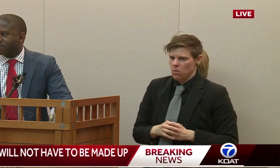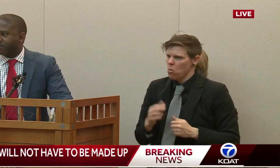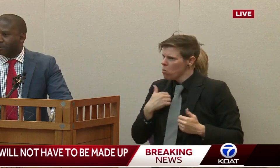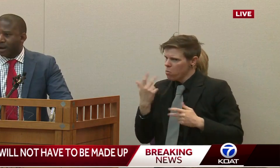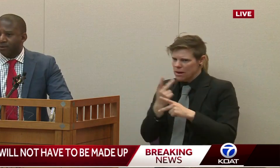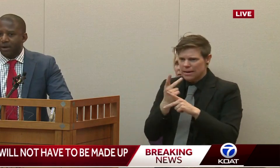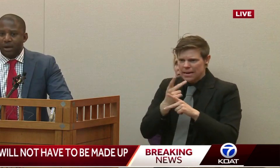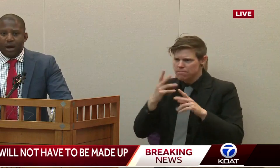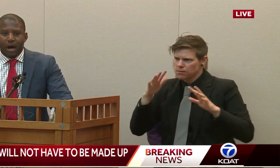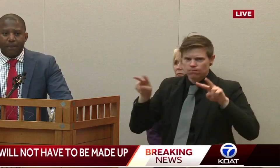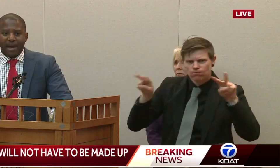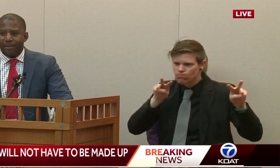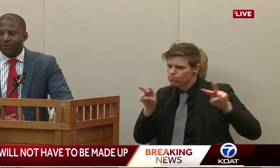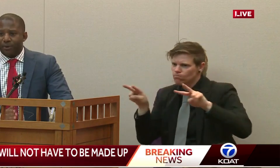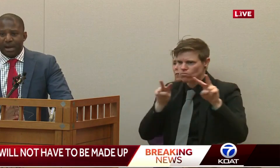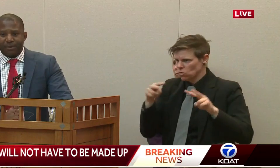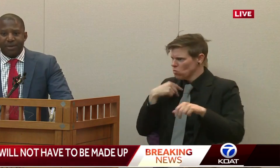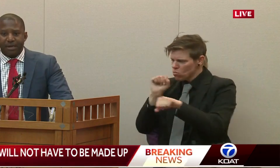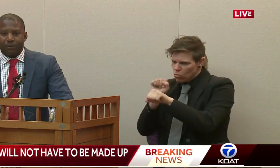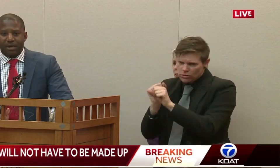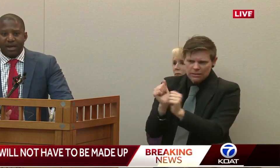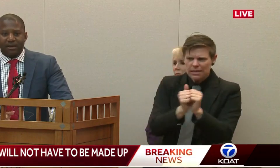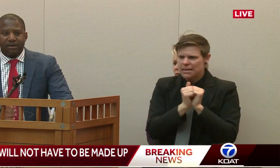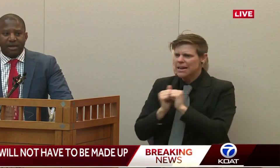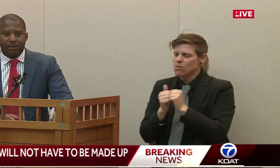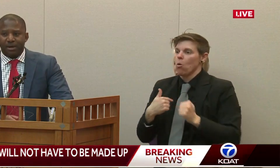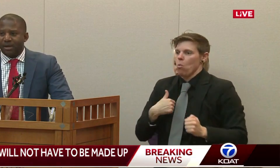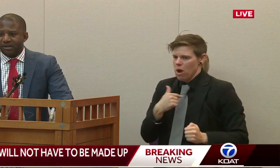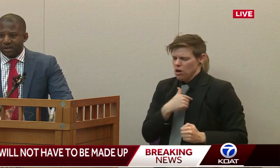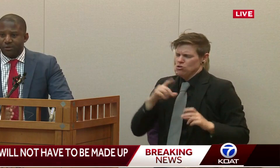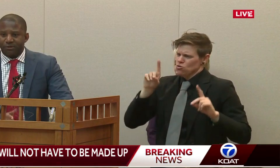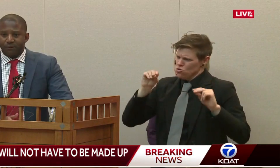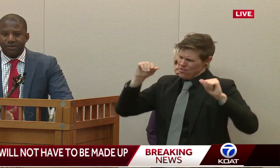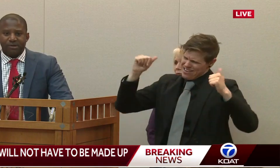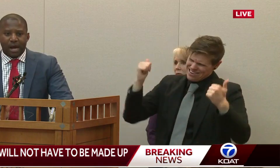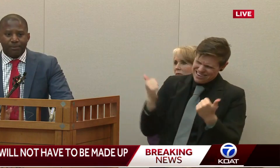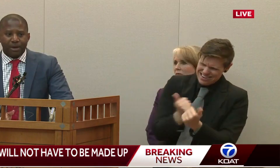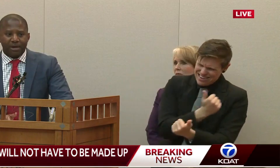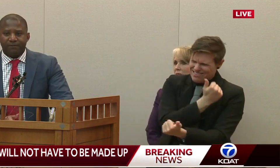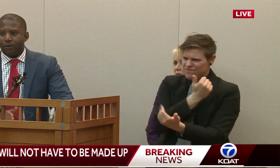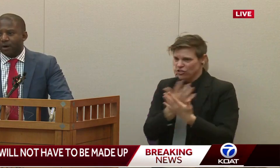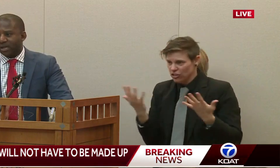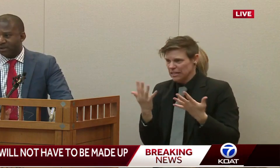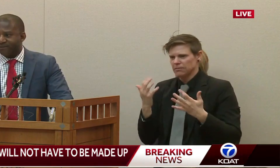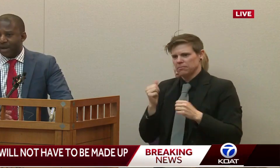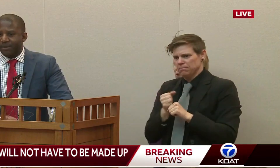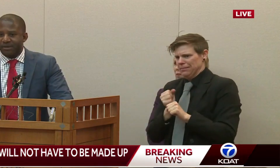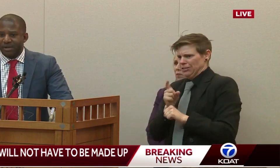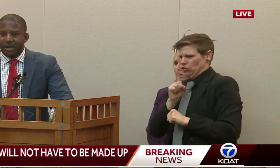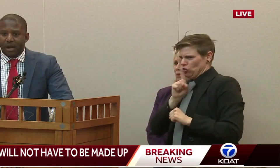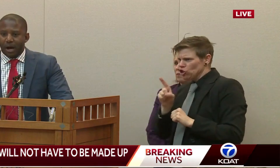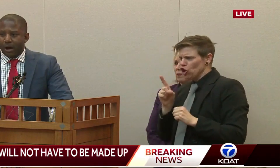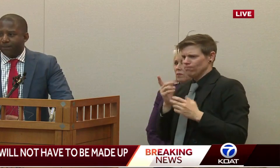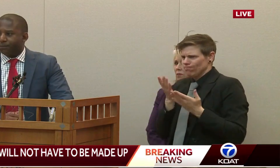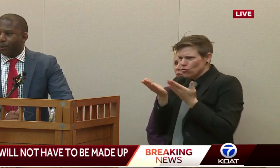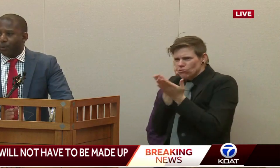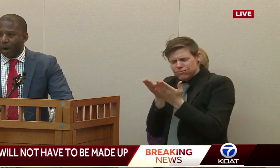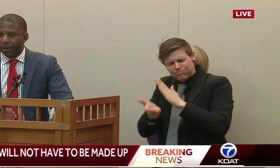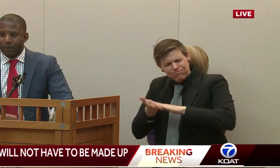to our partners on the ground and by doing everything that we can to keep essential services operating for our kids and families